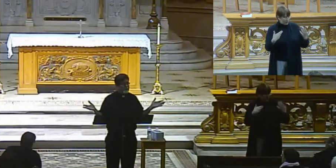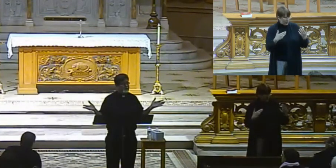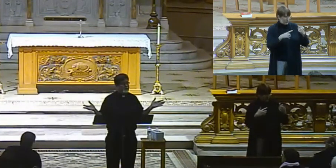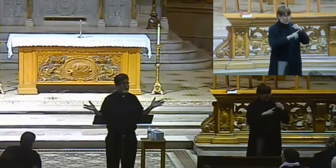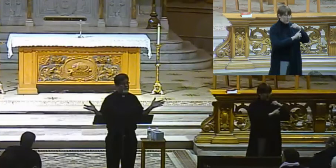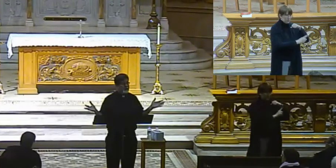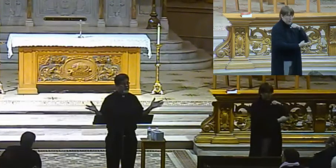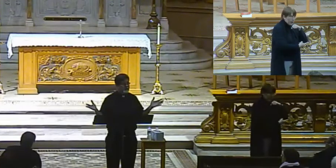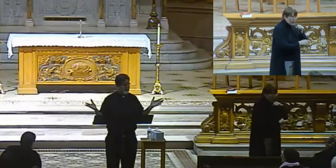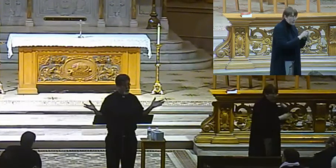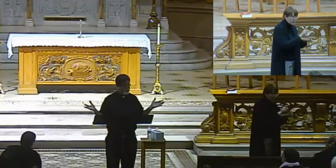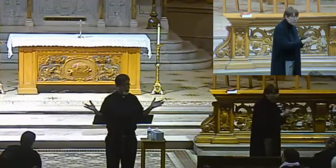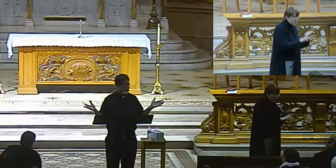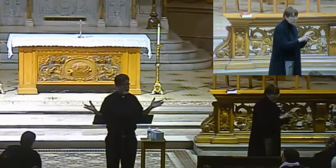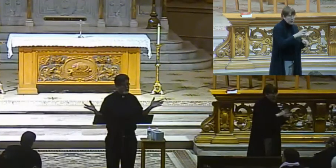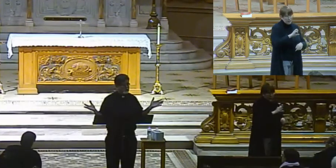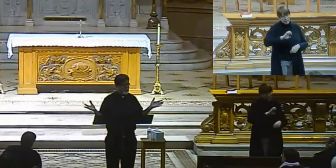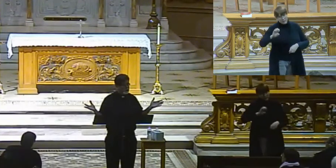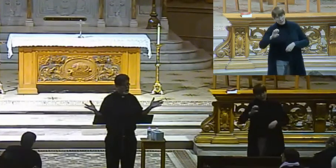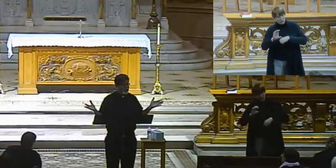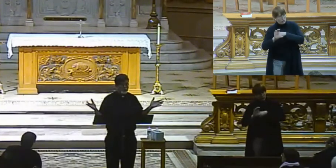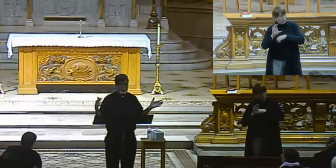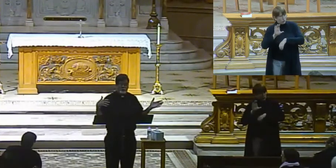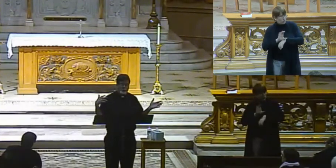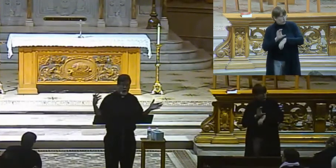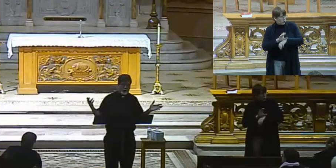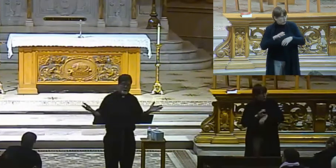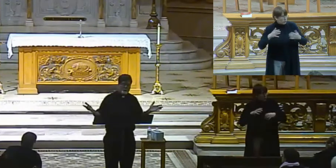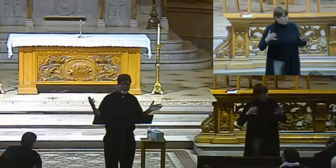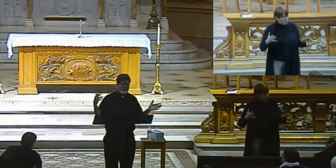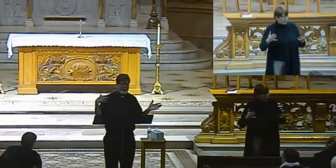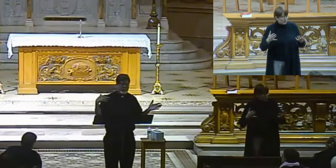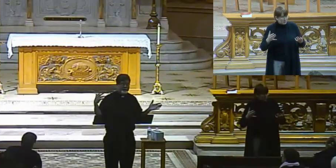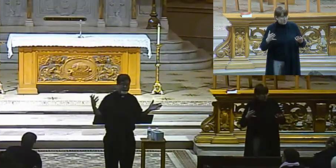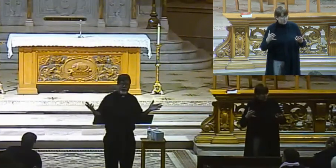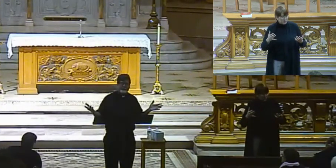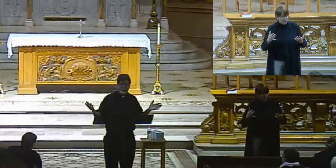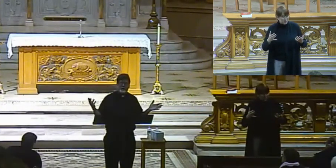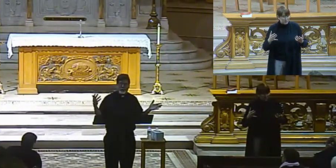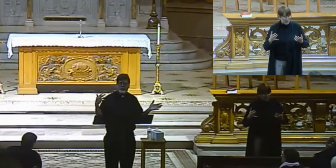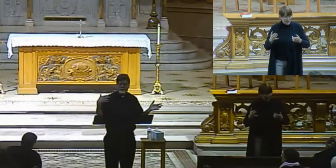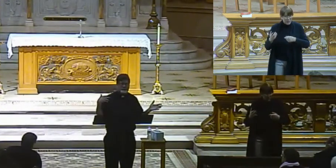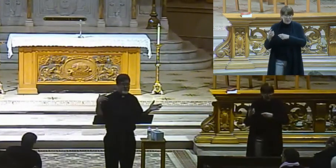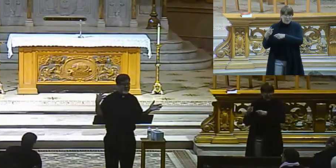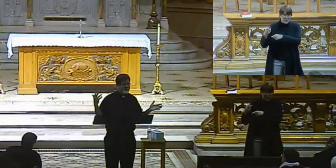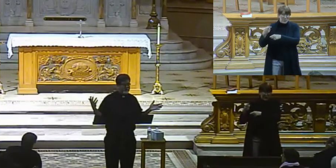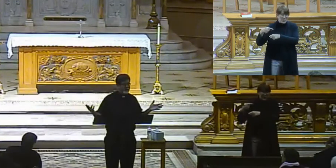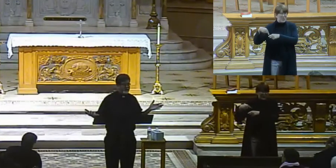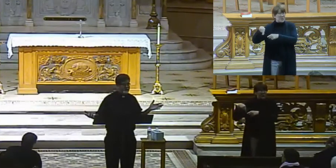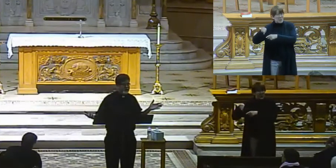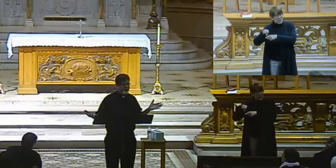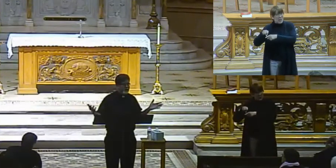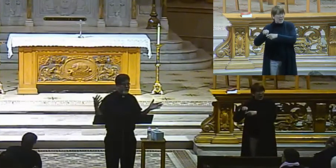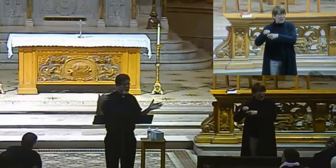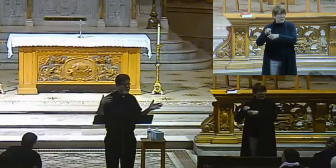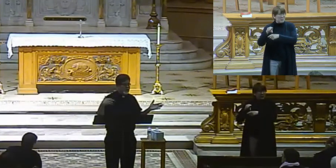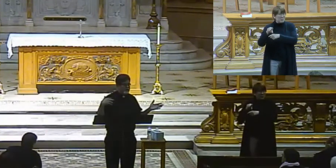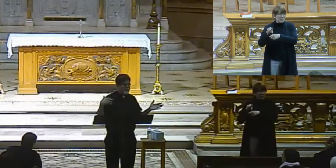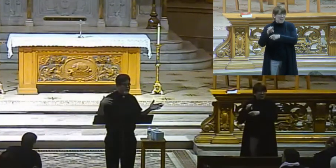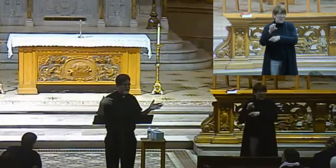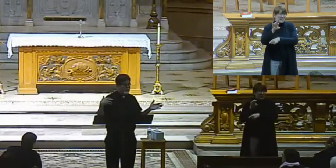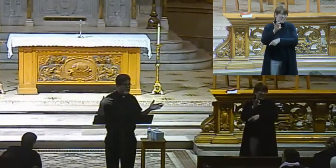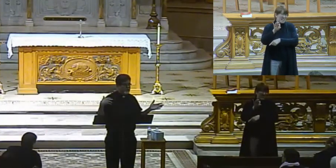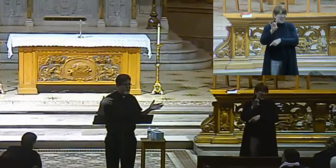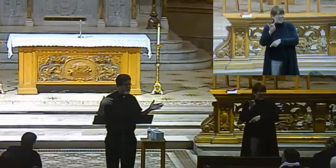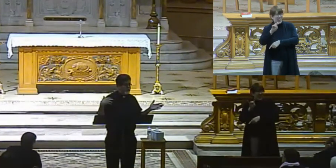Protestants and about the Orthodox, all right? The Orthodox believe about 98% of the same things that we as